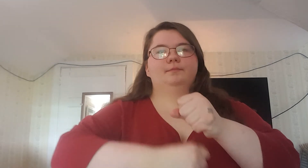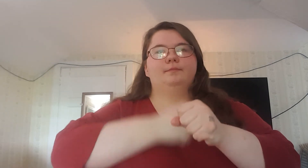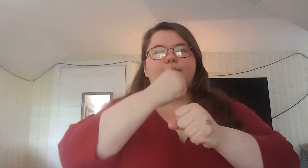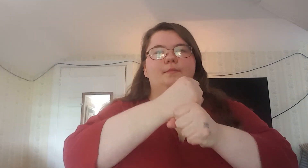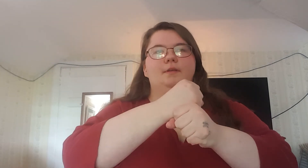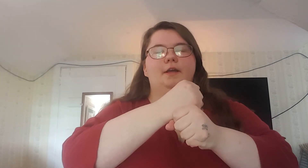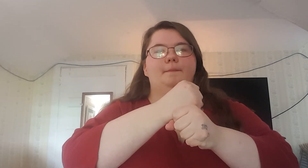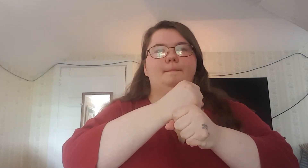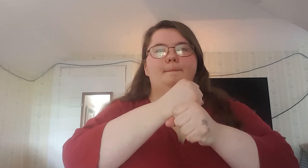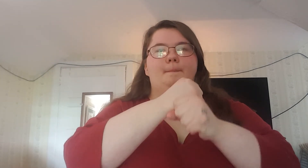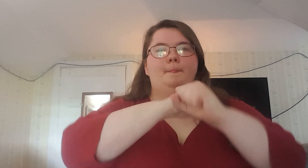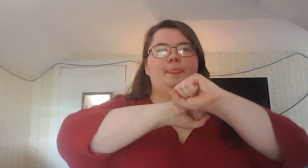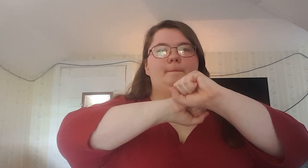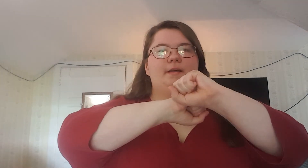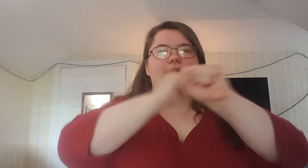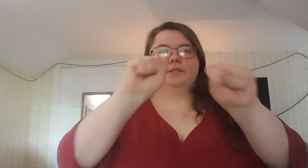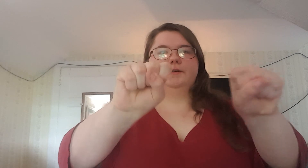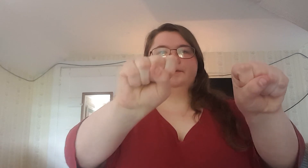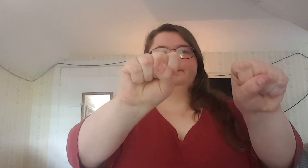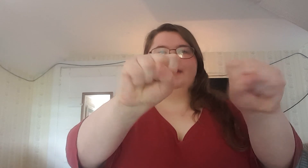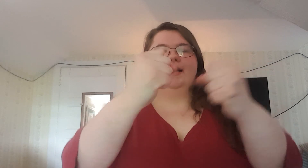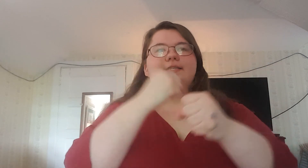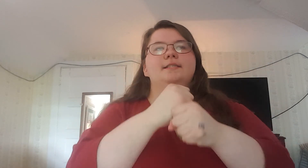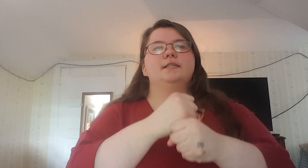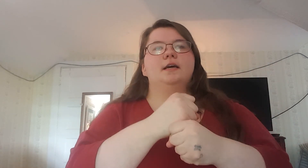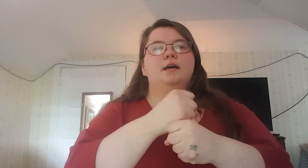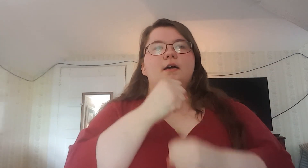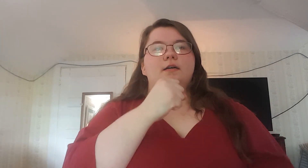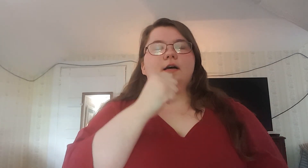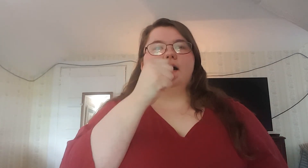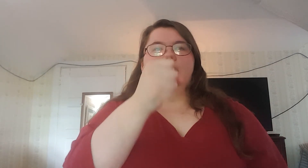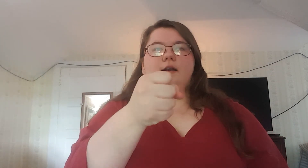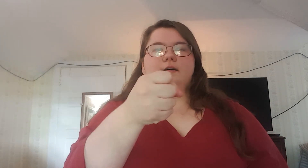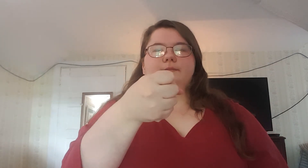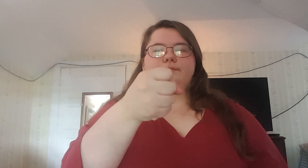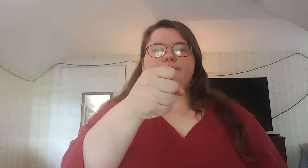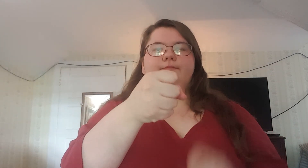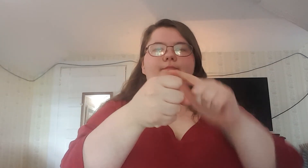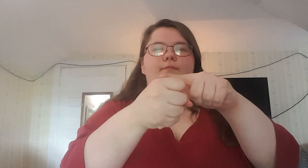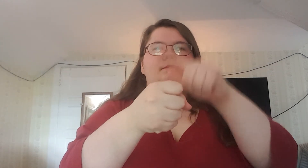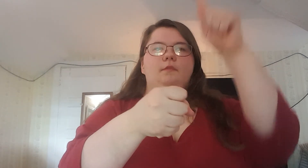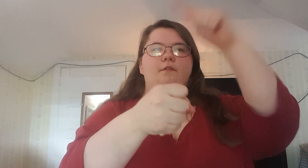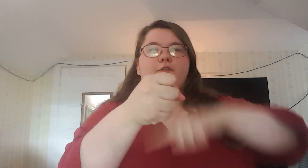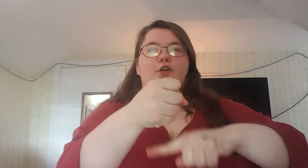Year. Making two S's on a vertical.